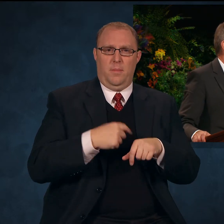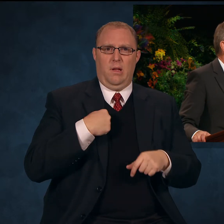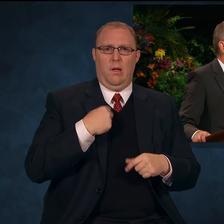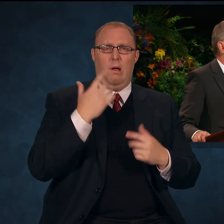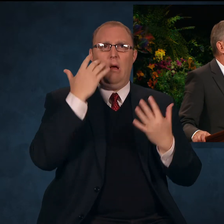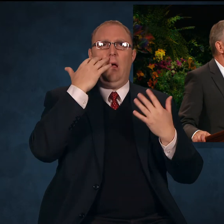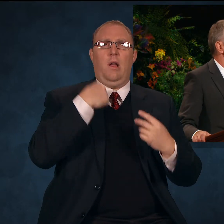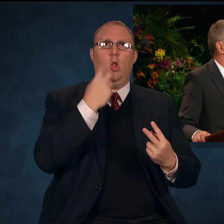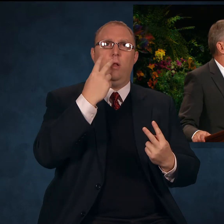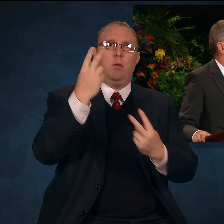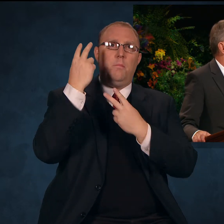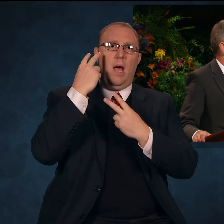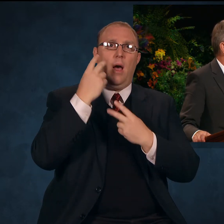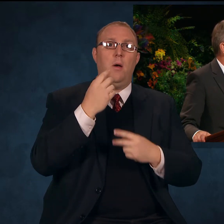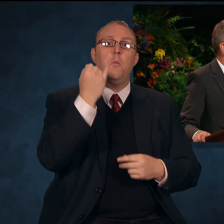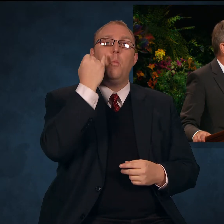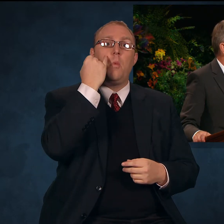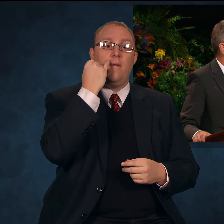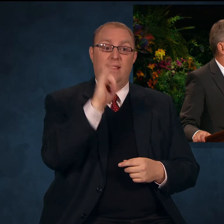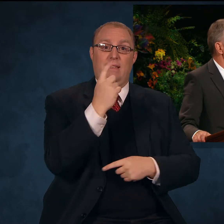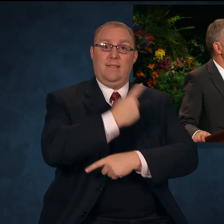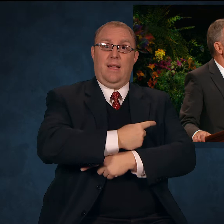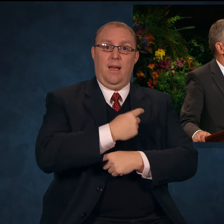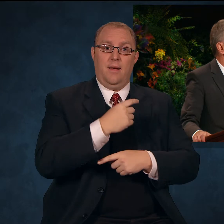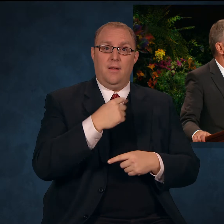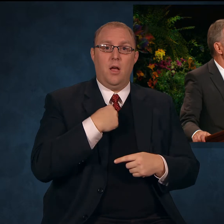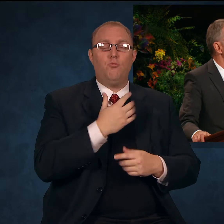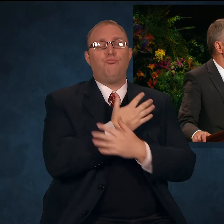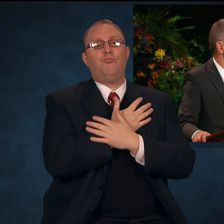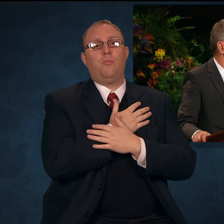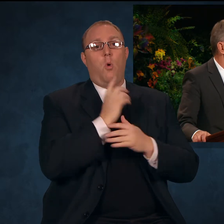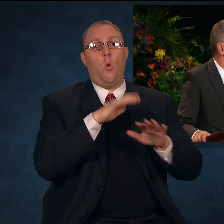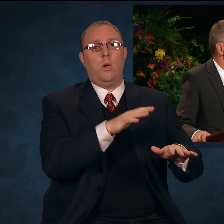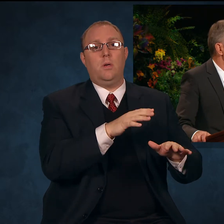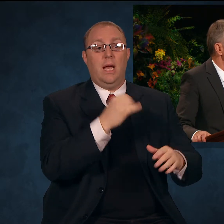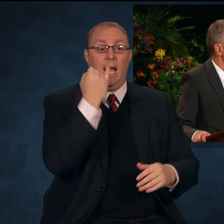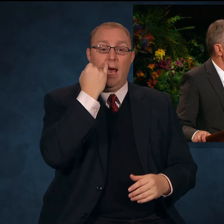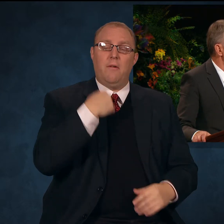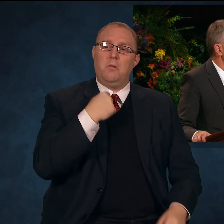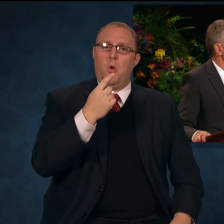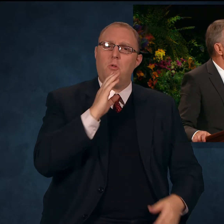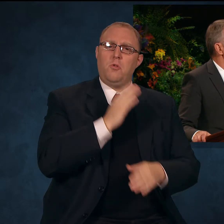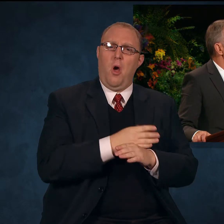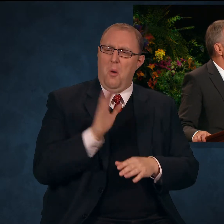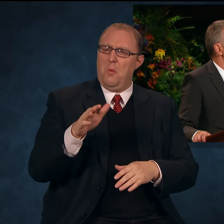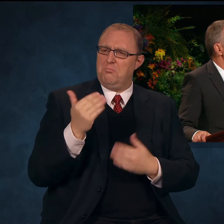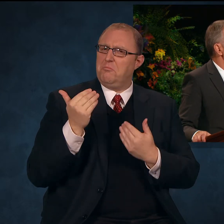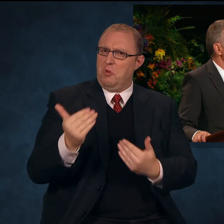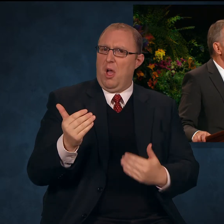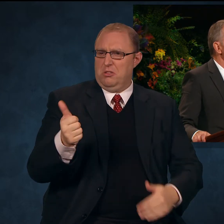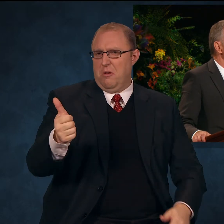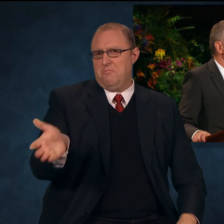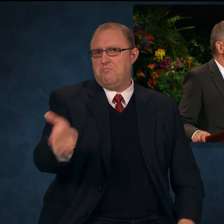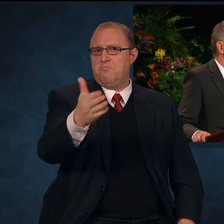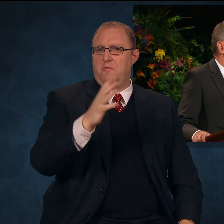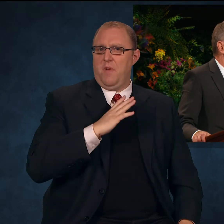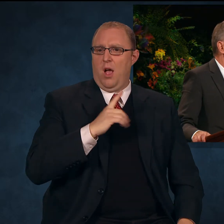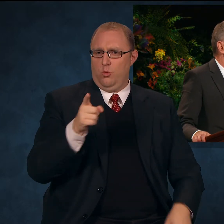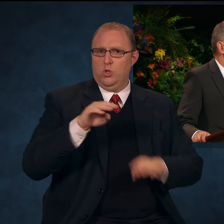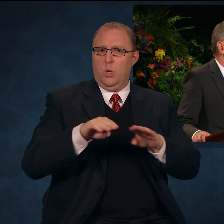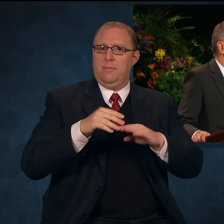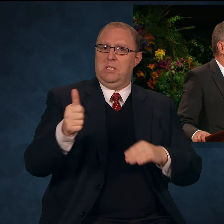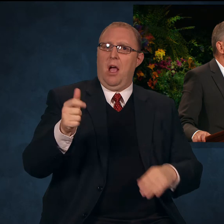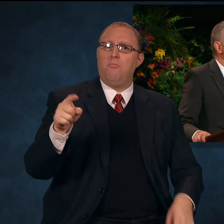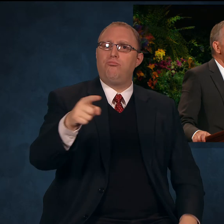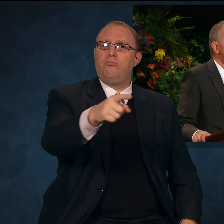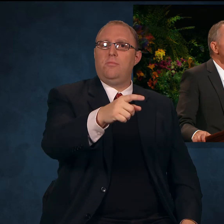day, while relaxing on the beach of the Indian Ocean, I had said to my daughter, Nellie, yes, go ahead, swim out to the sandbar?